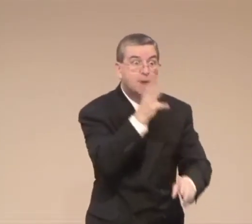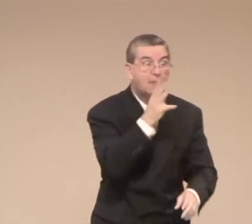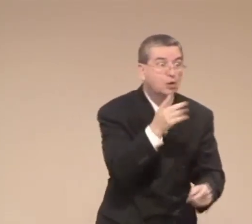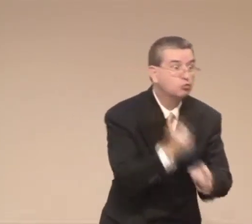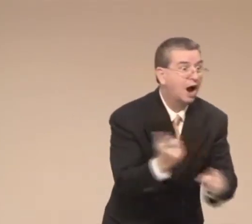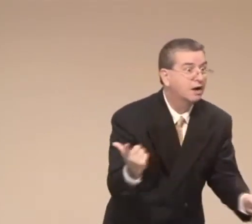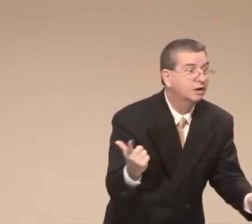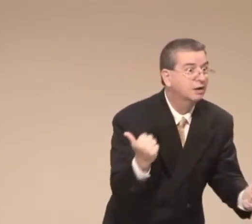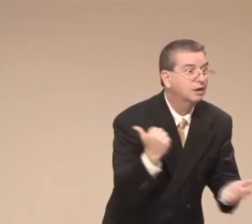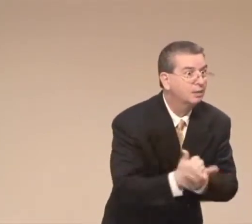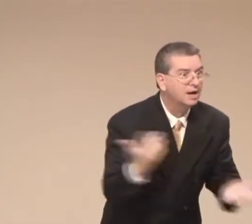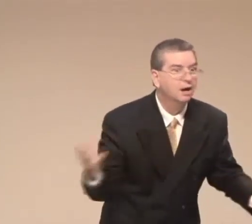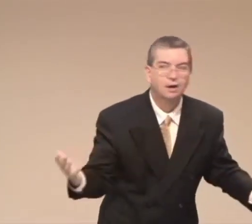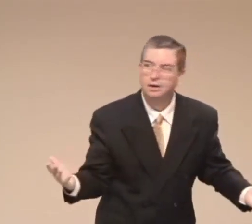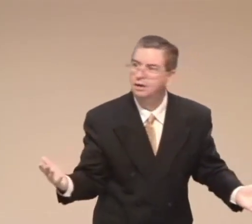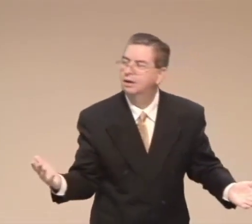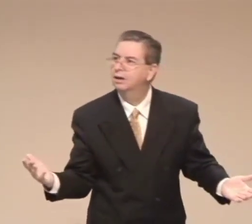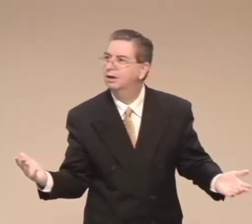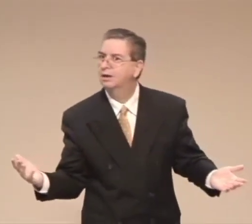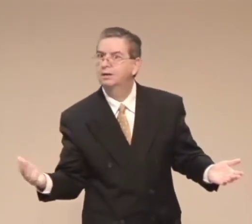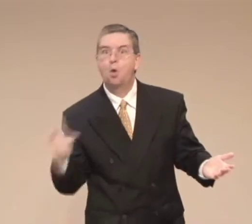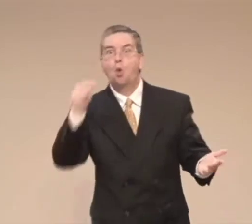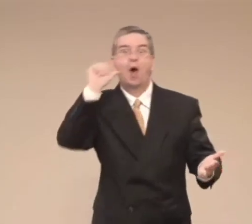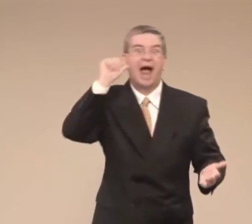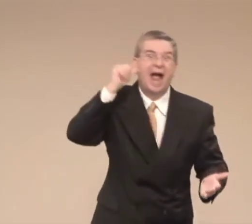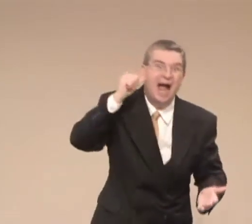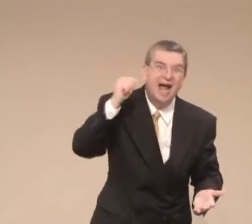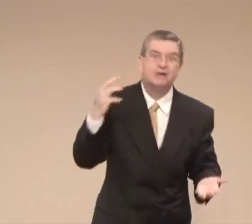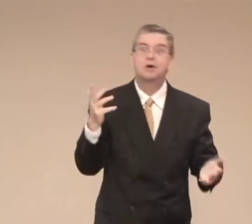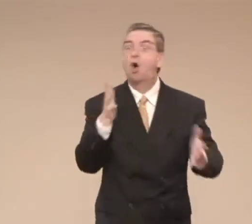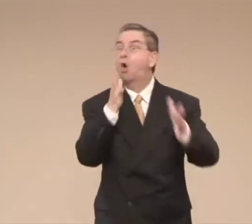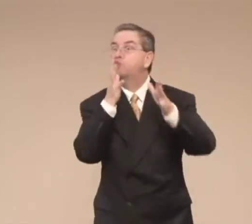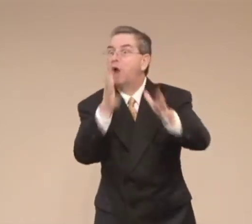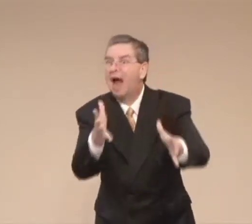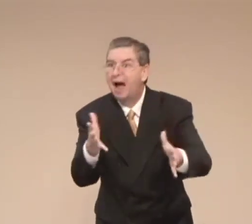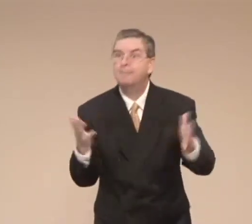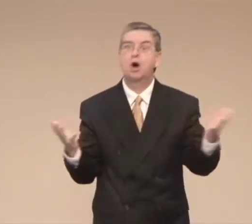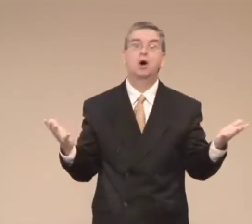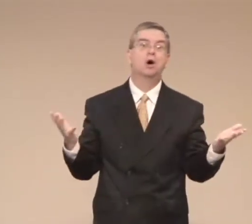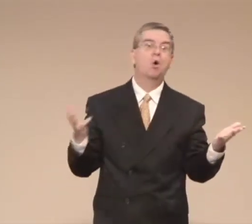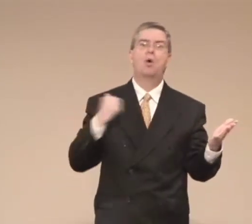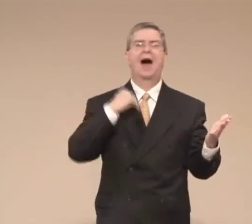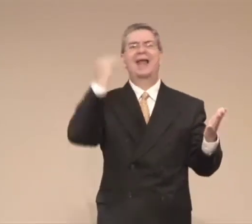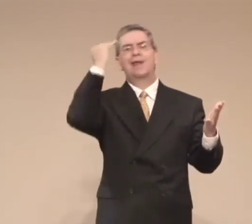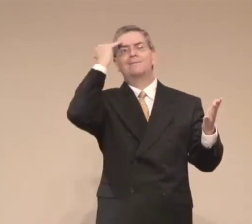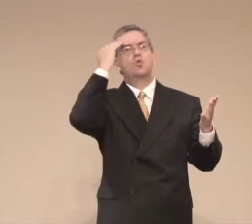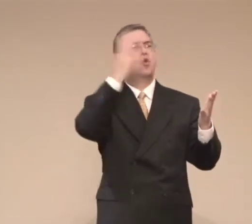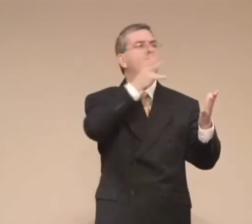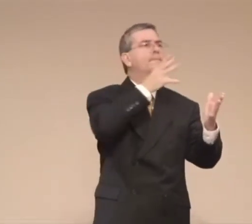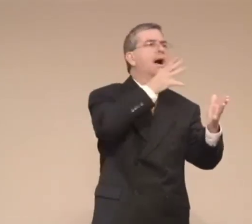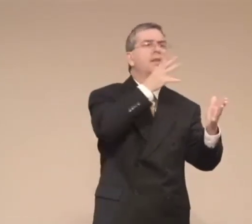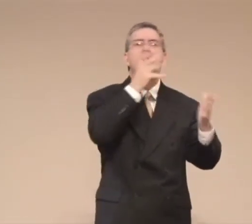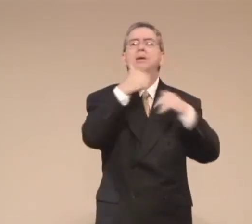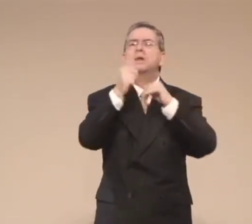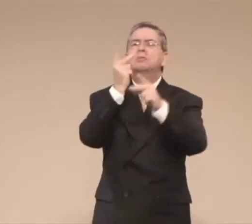Right, we are here to do that as well today, just as in Proverbs it was taught.